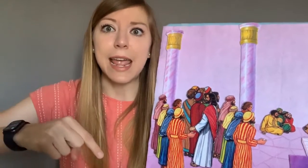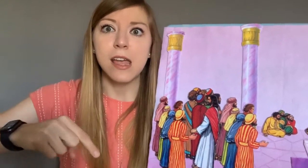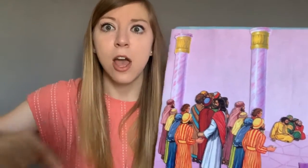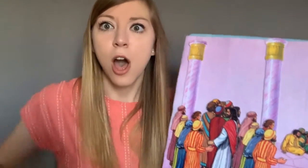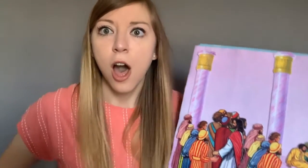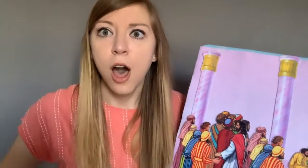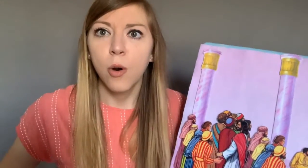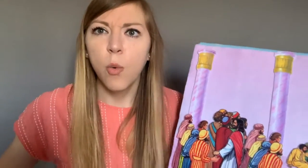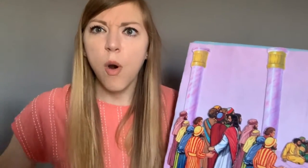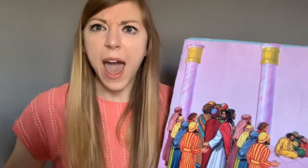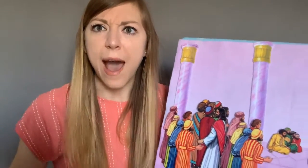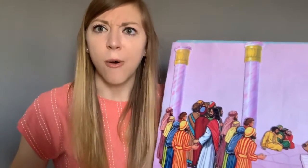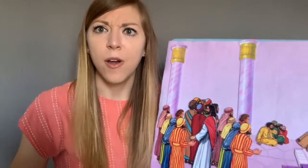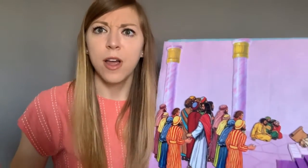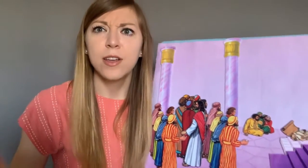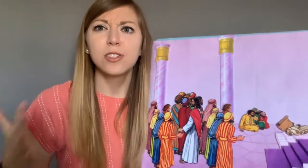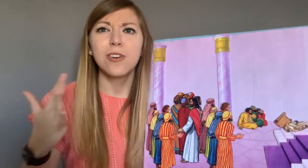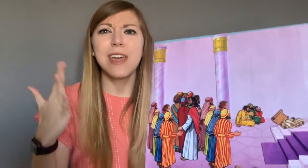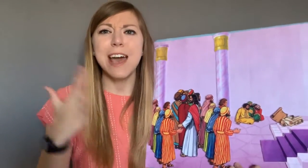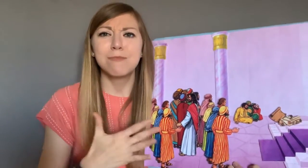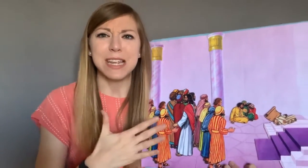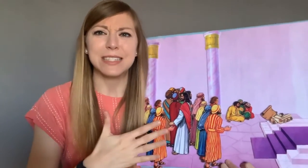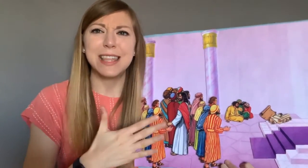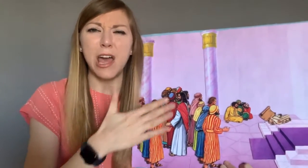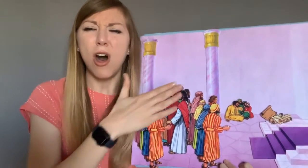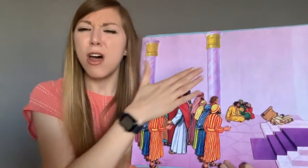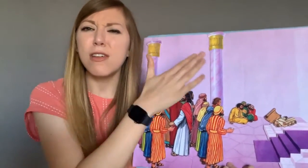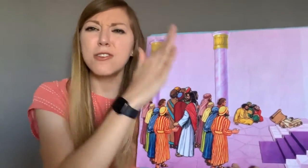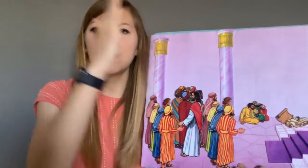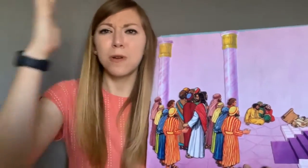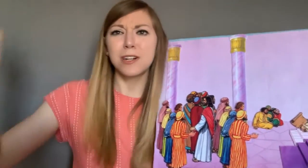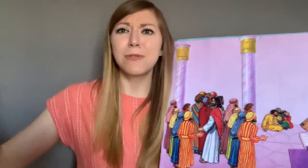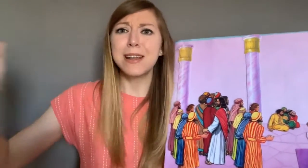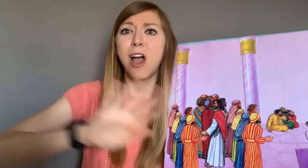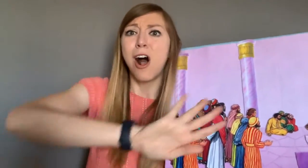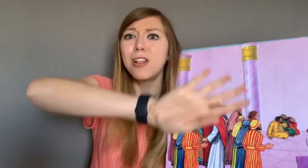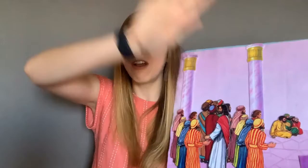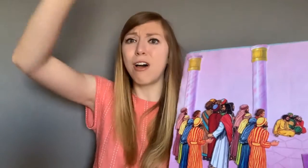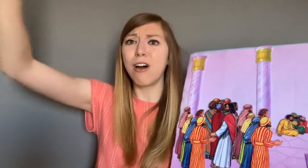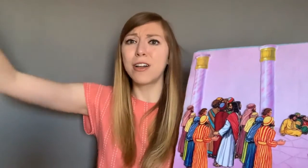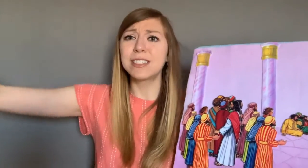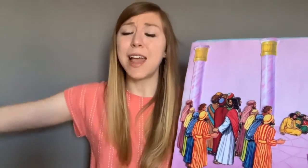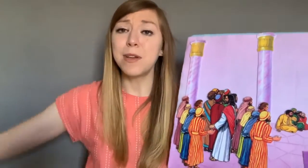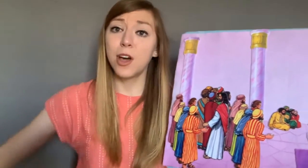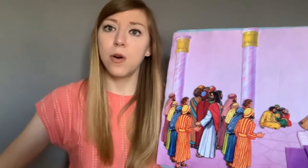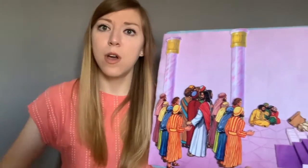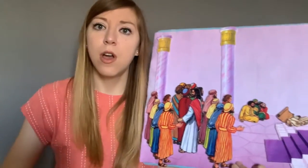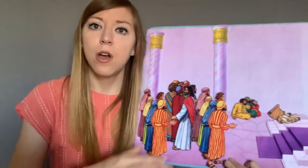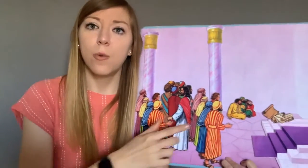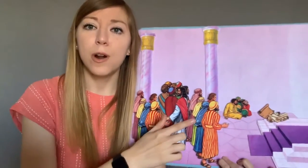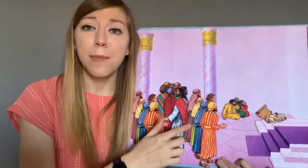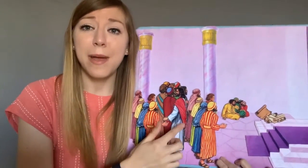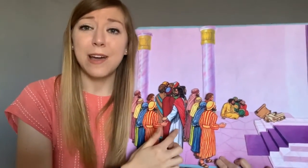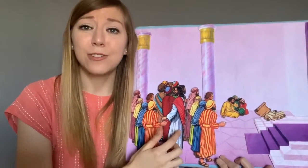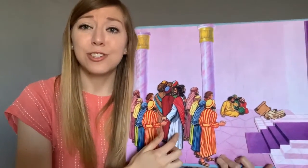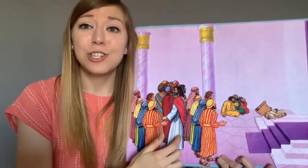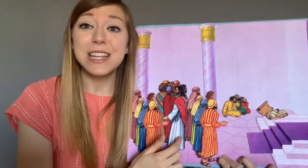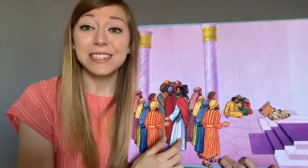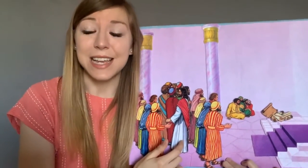wow so that means that all those words written a long time ago were about Jesus